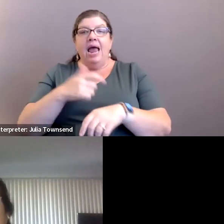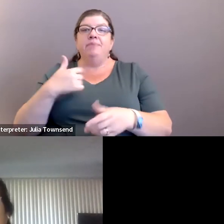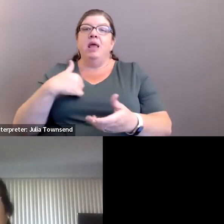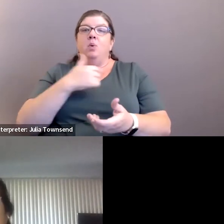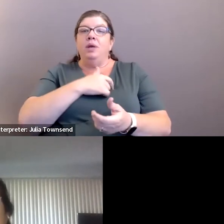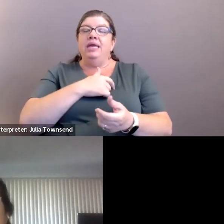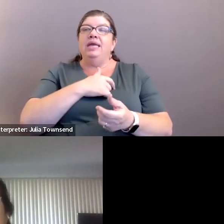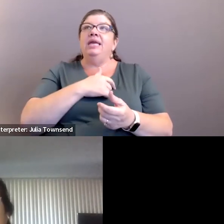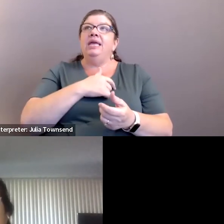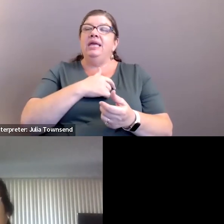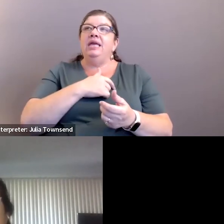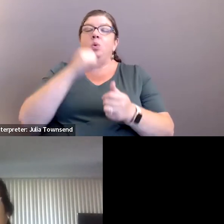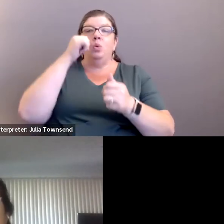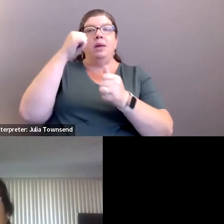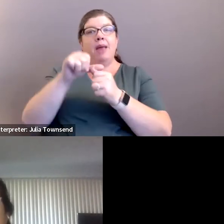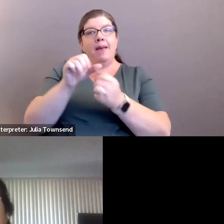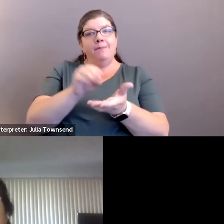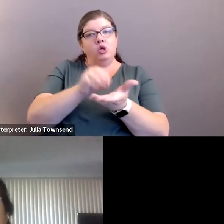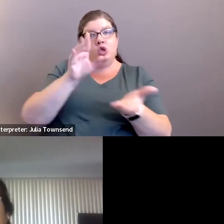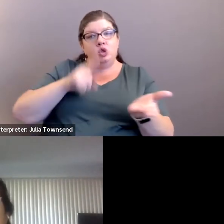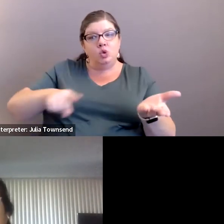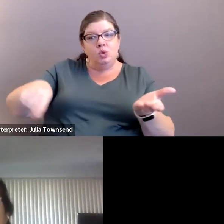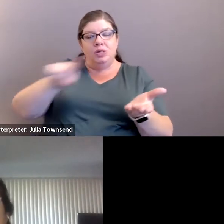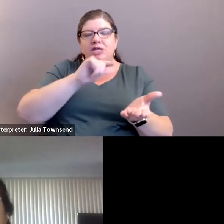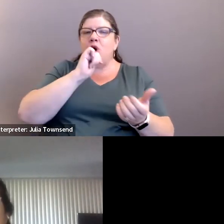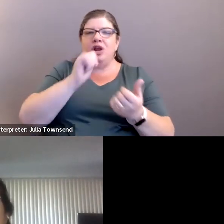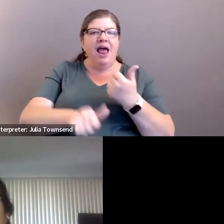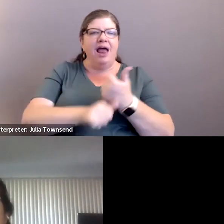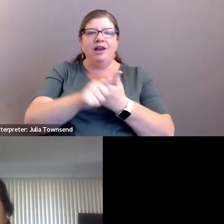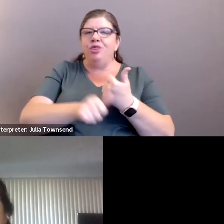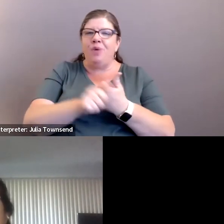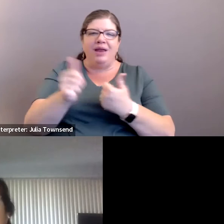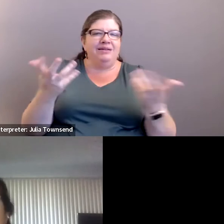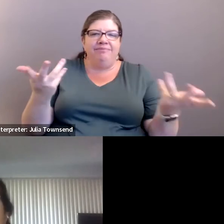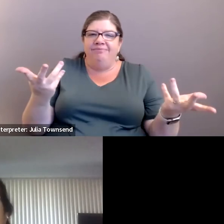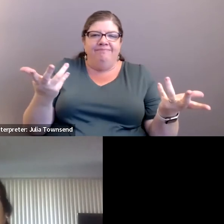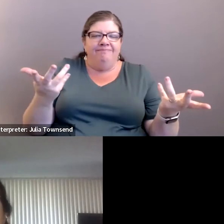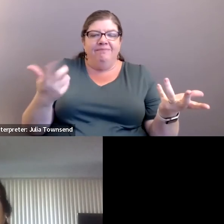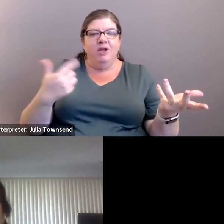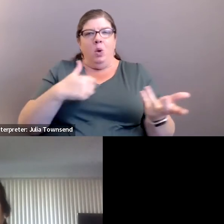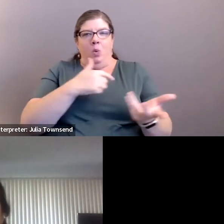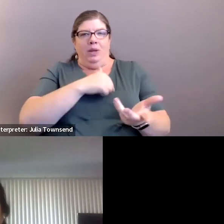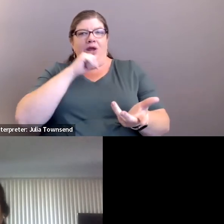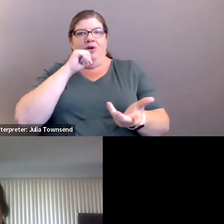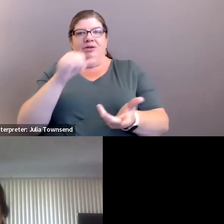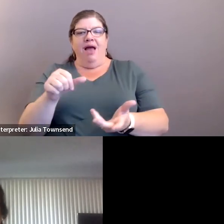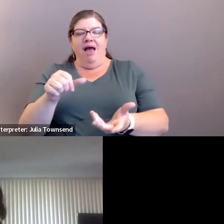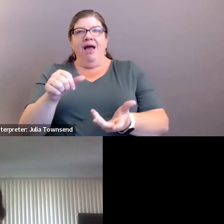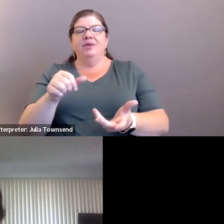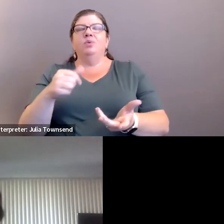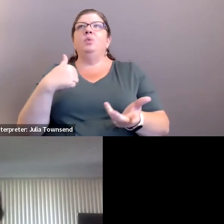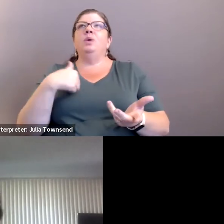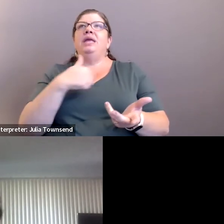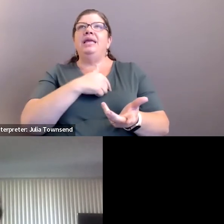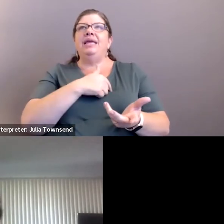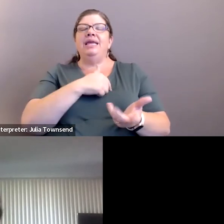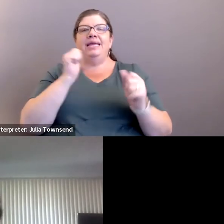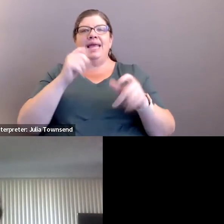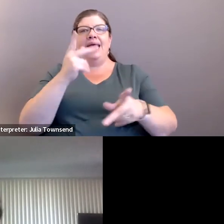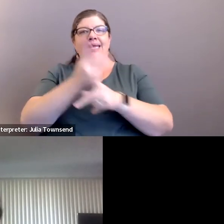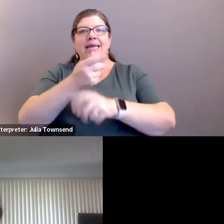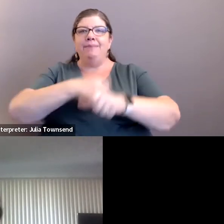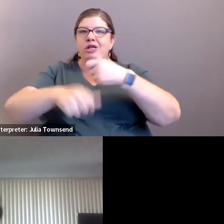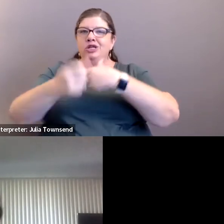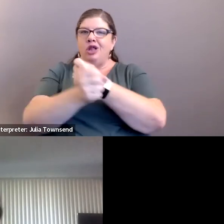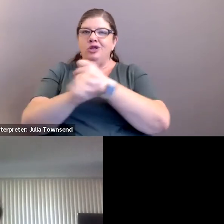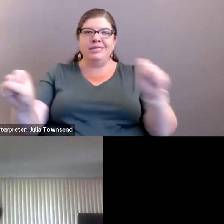we, we remember that students are not the threat, that we are not, we can keep each